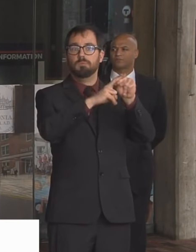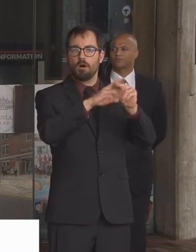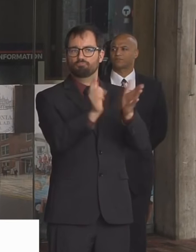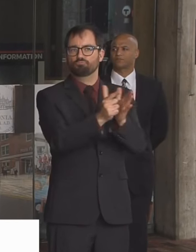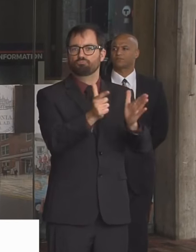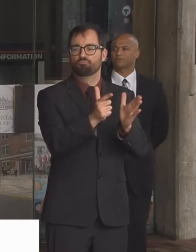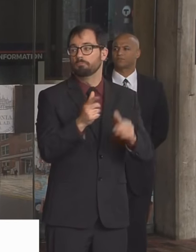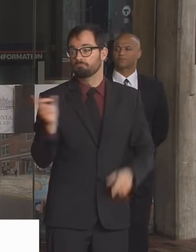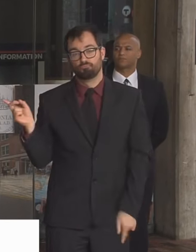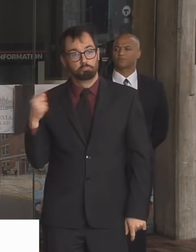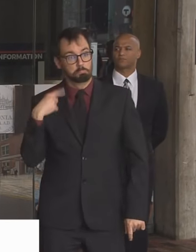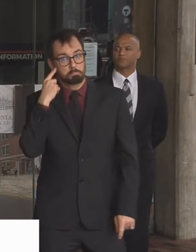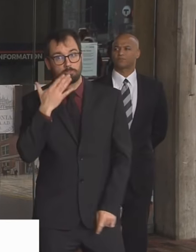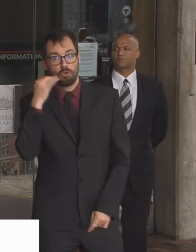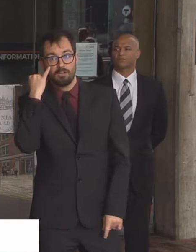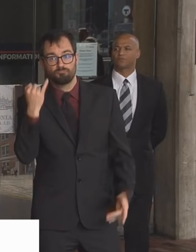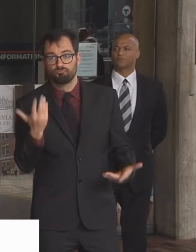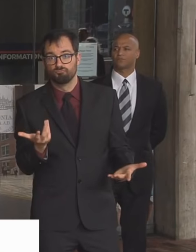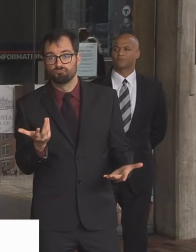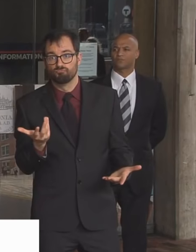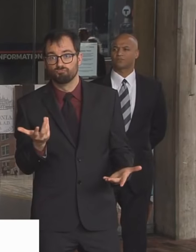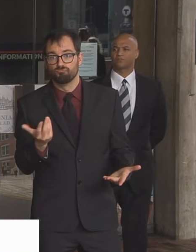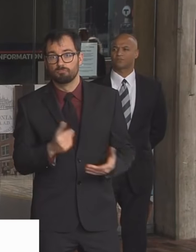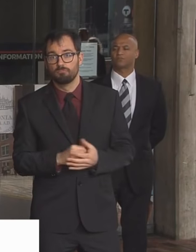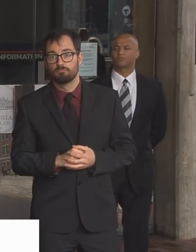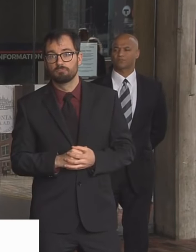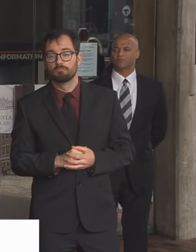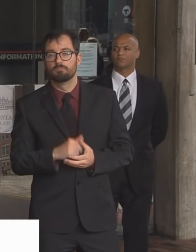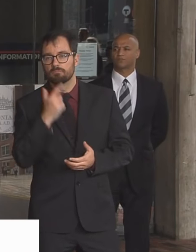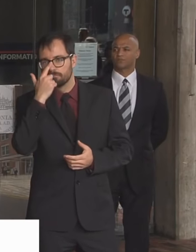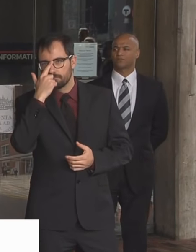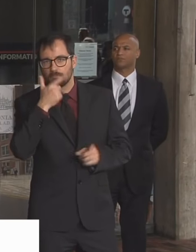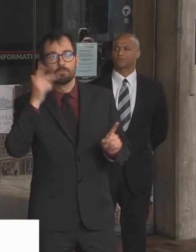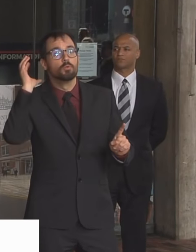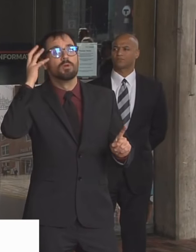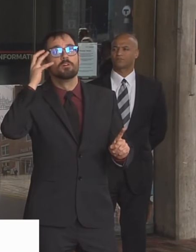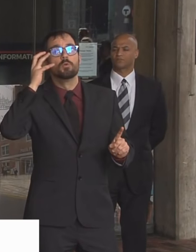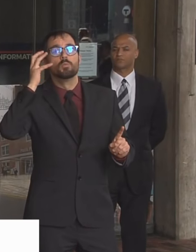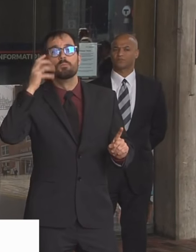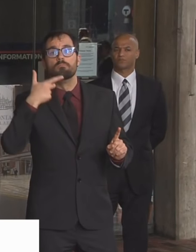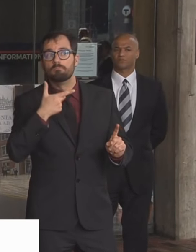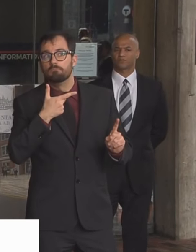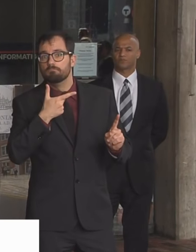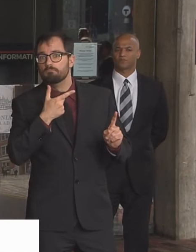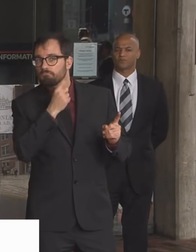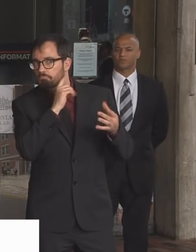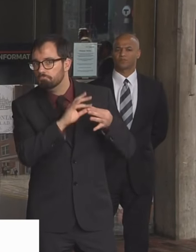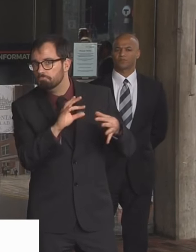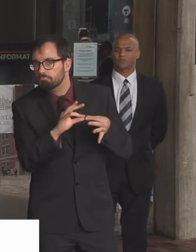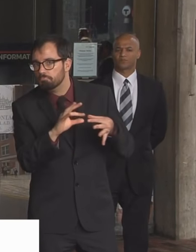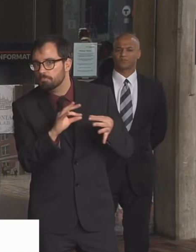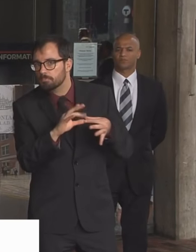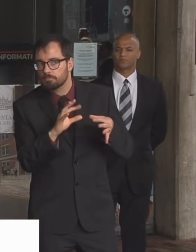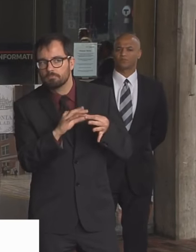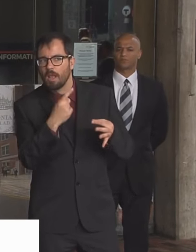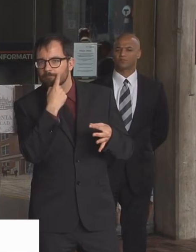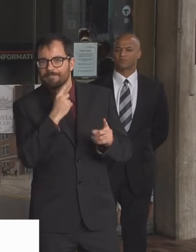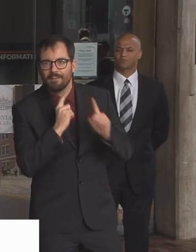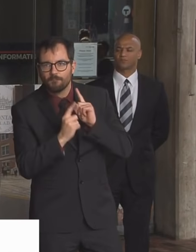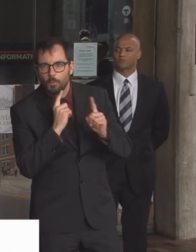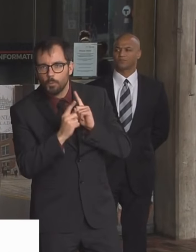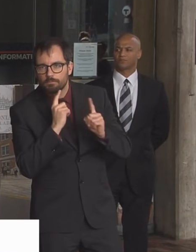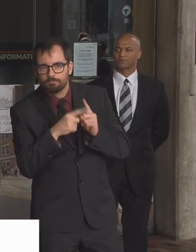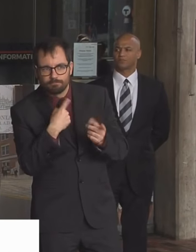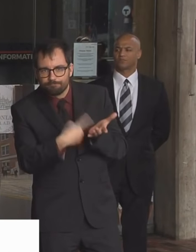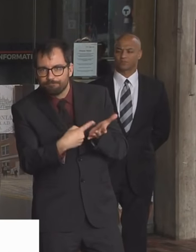think you know i was on a radio station earlier and they asked me about moratorium on rent renters paying and the difficulty with that is if you if you own a home and your rent